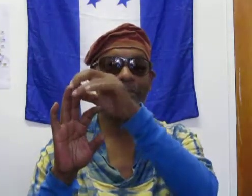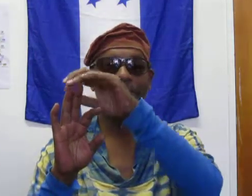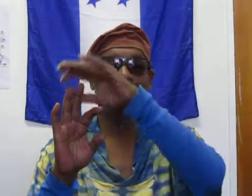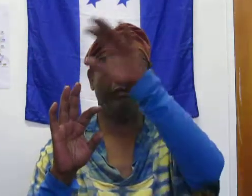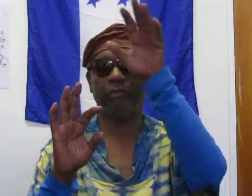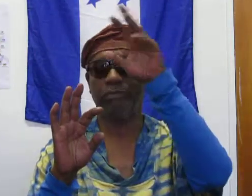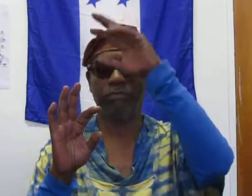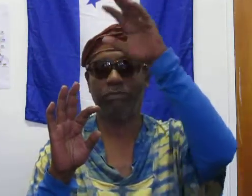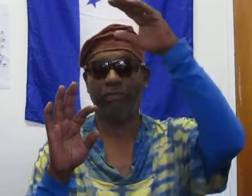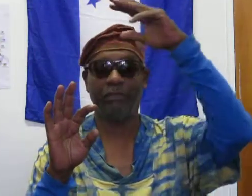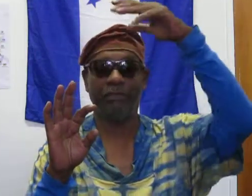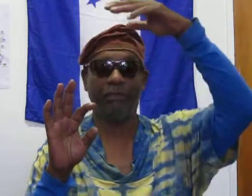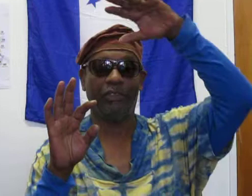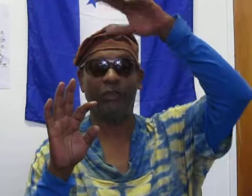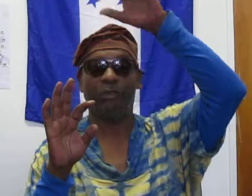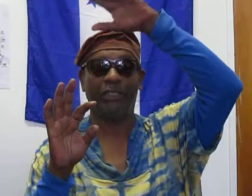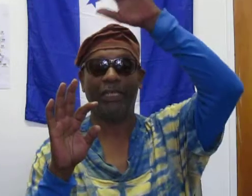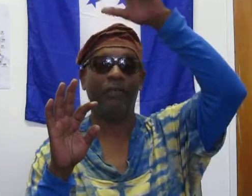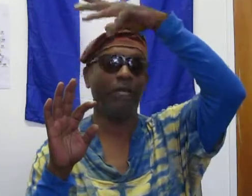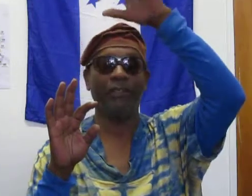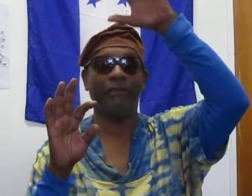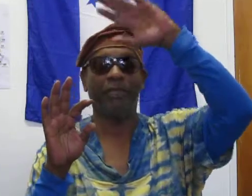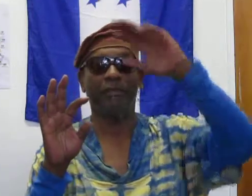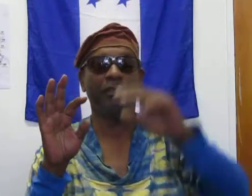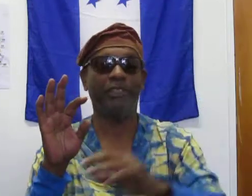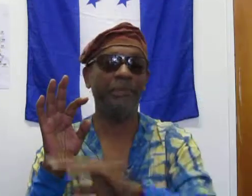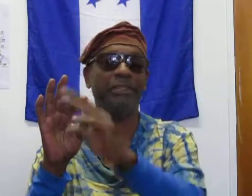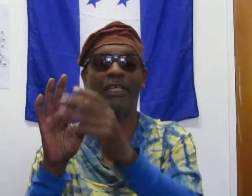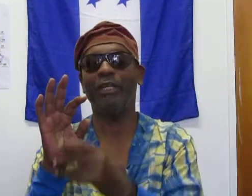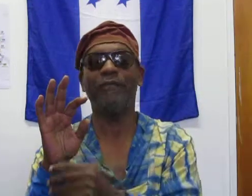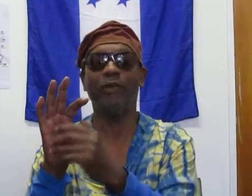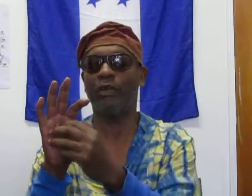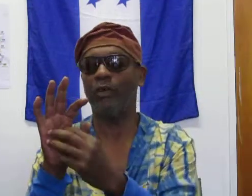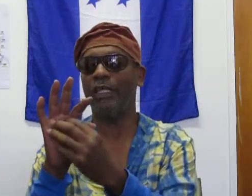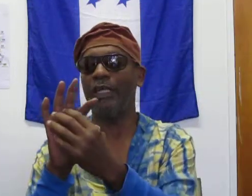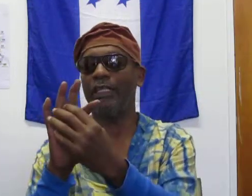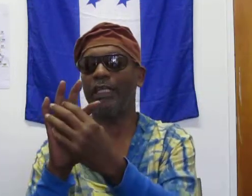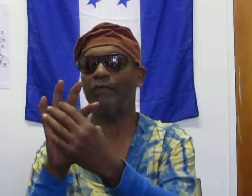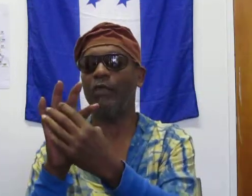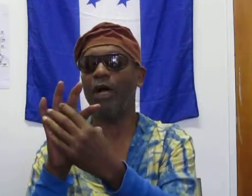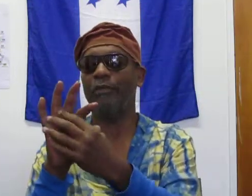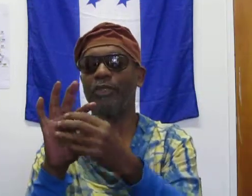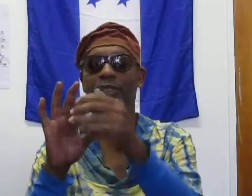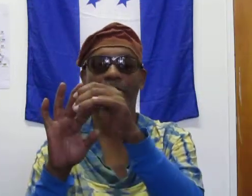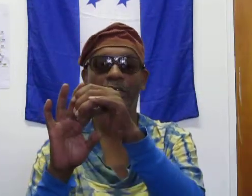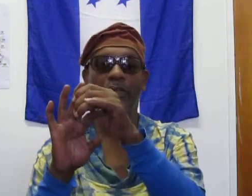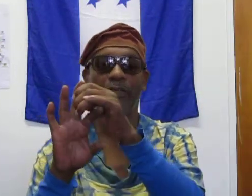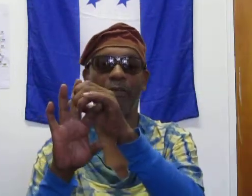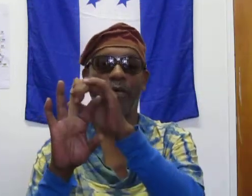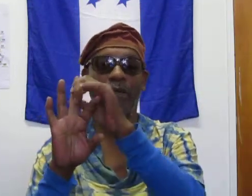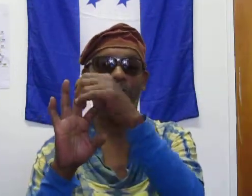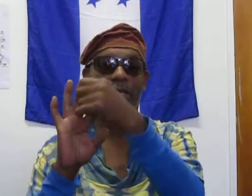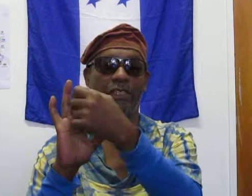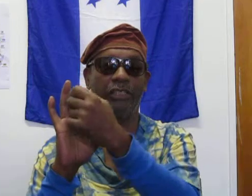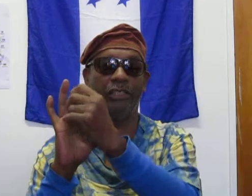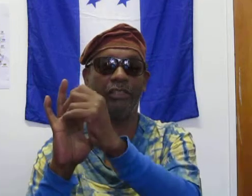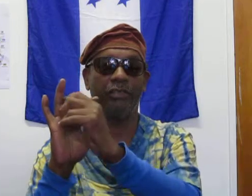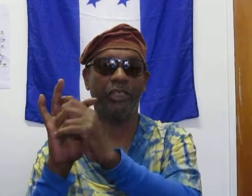the, in the, super state, whatever, the, the deep state, whatever you want to call it, they've co-opted, you know, they've brought out politicians, know, the